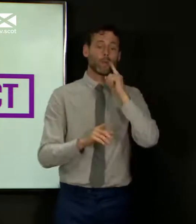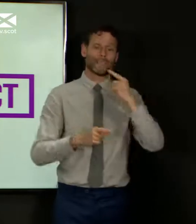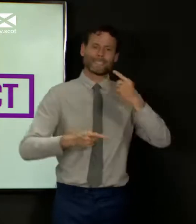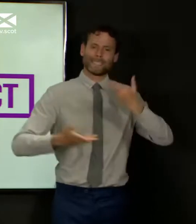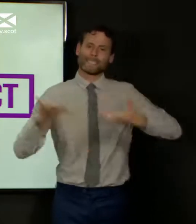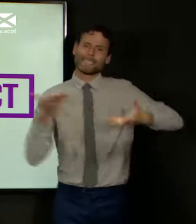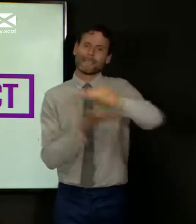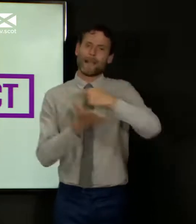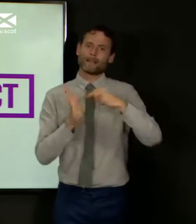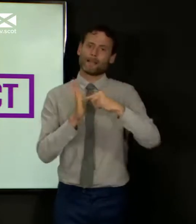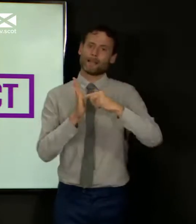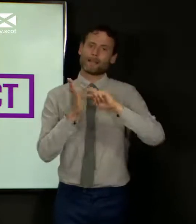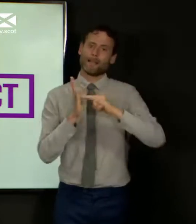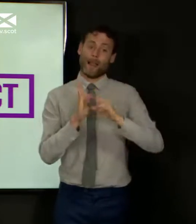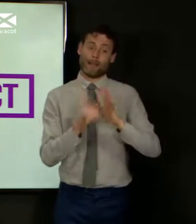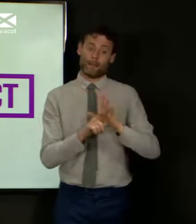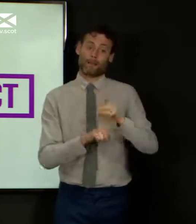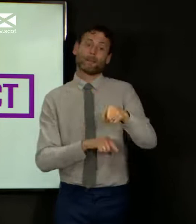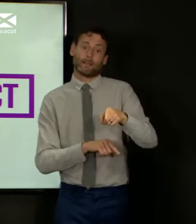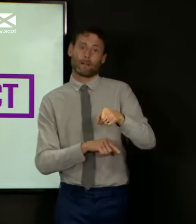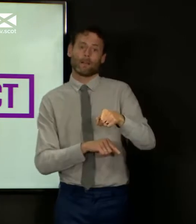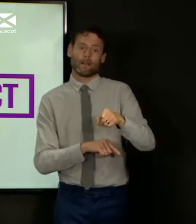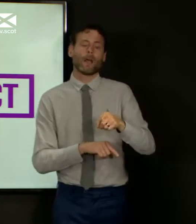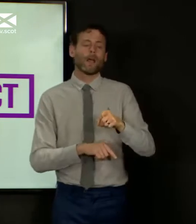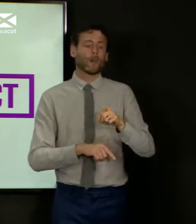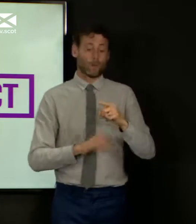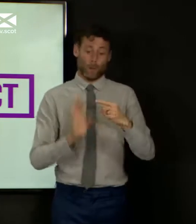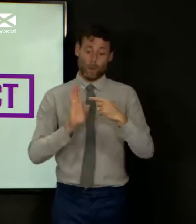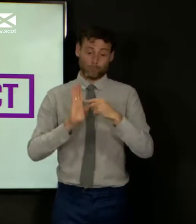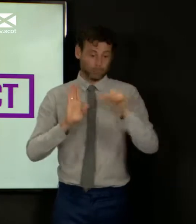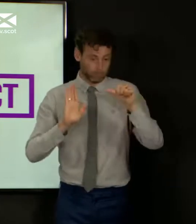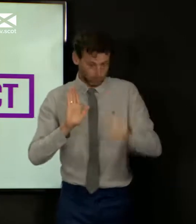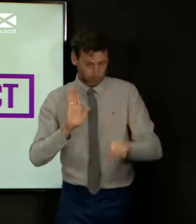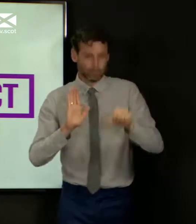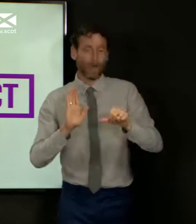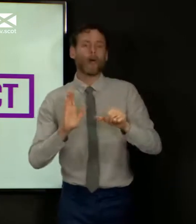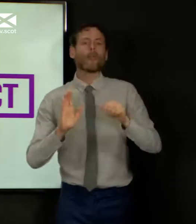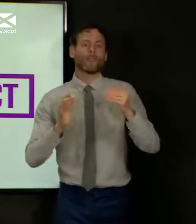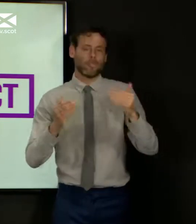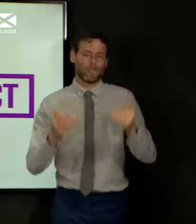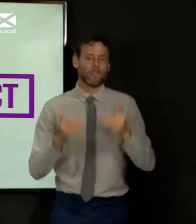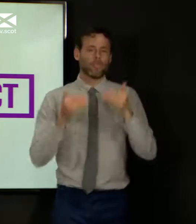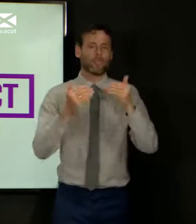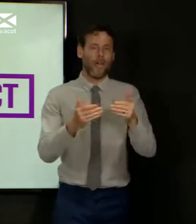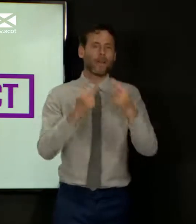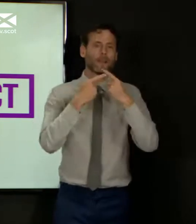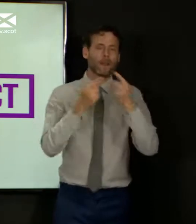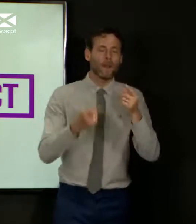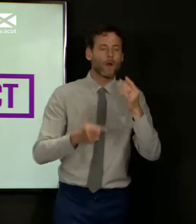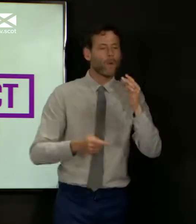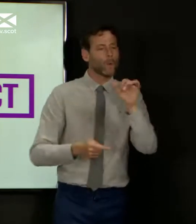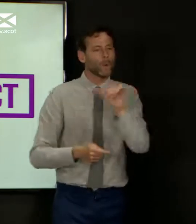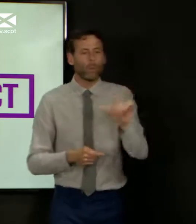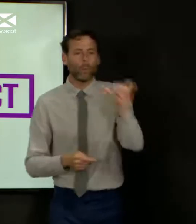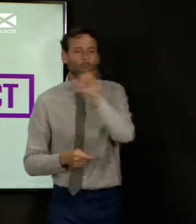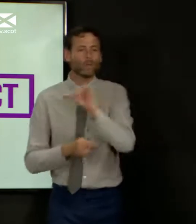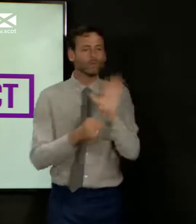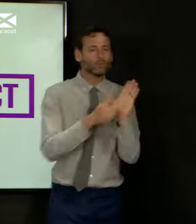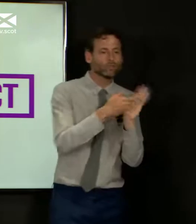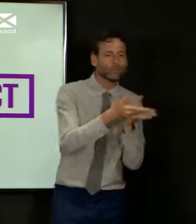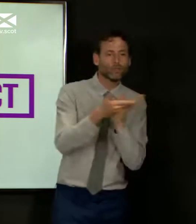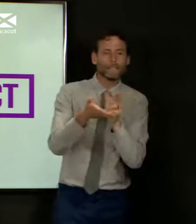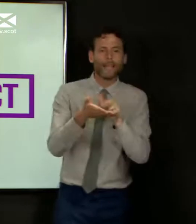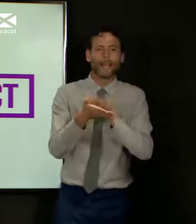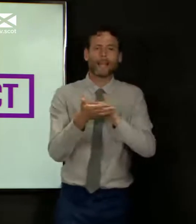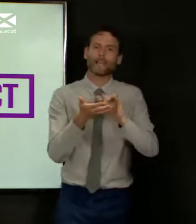then gradually, safely, step by step, we will indicate areas of the health service across